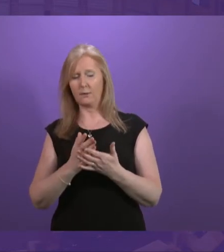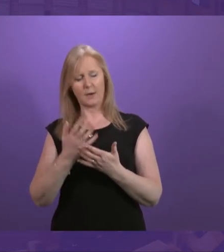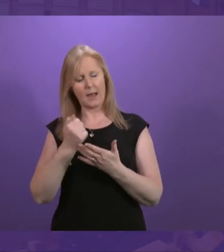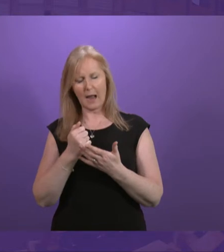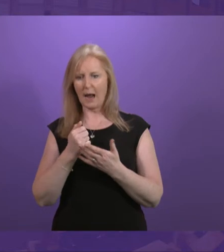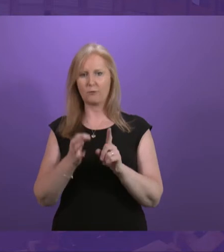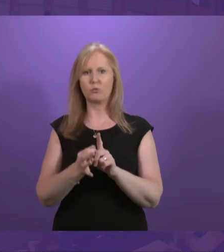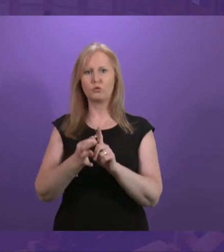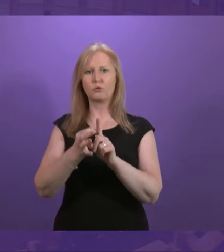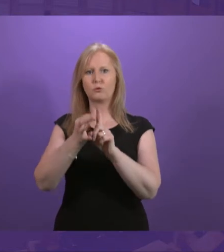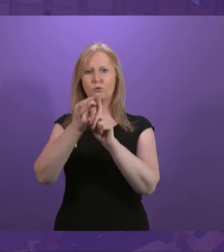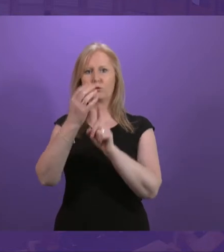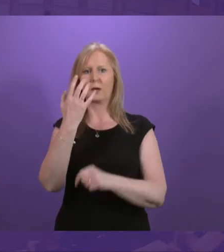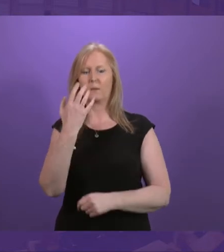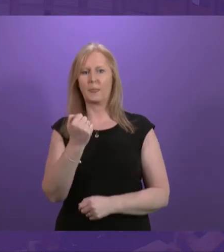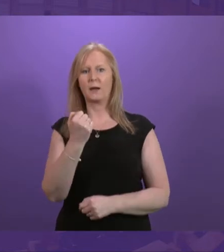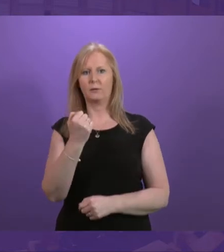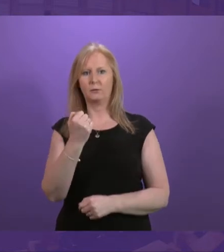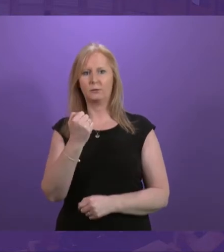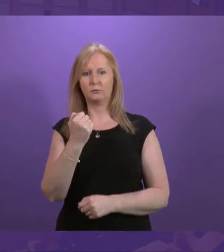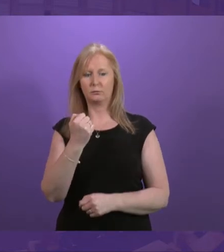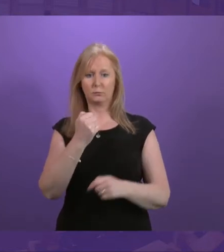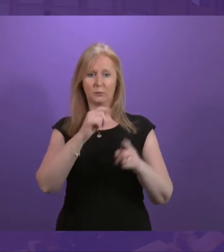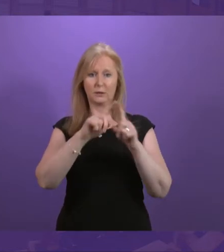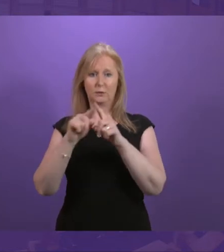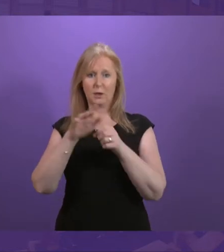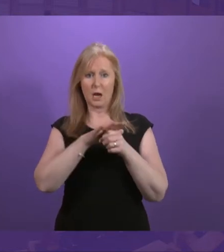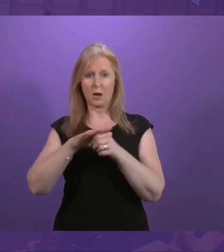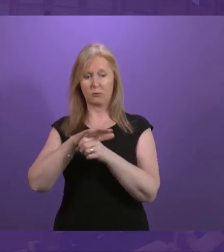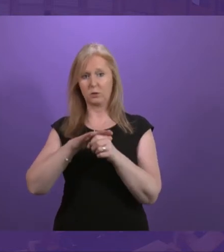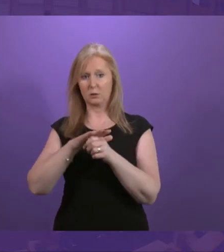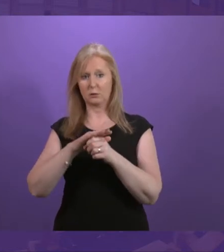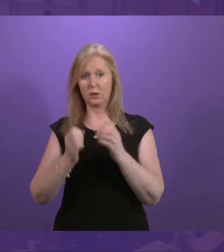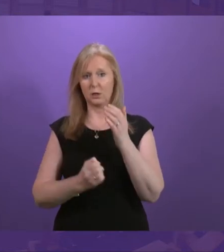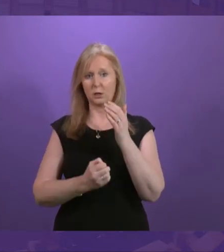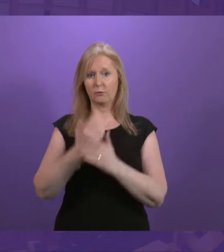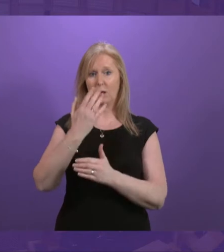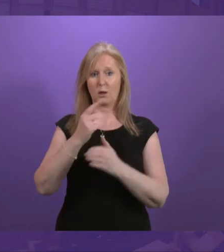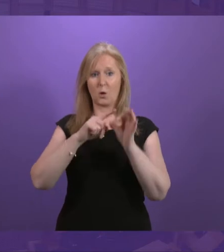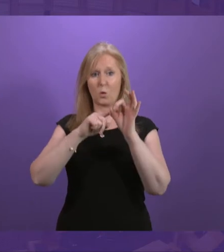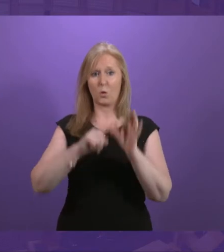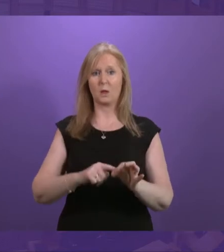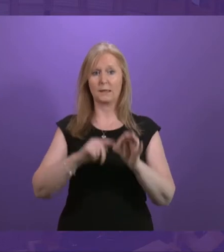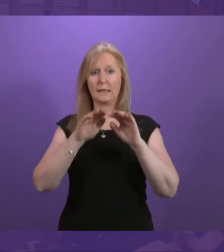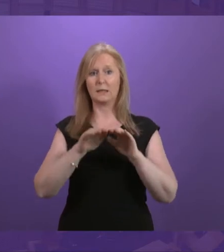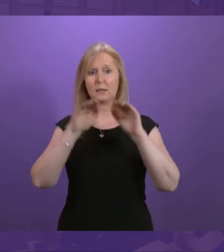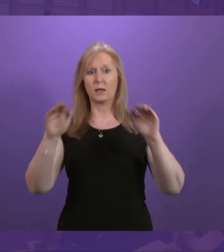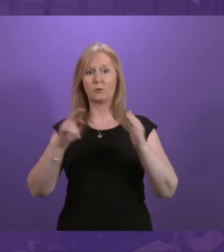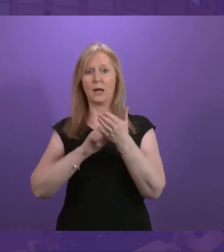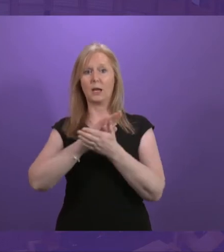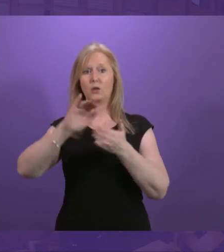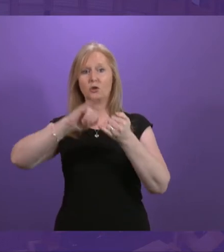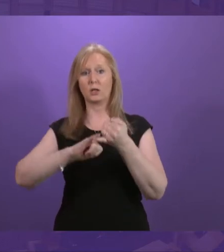significant improvements in a number of areas, such as the development of quality standards for NHS